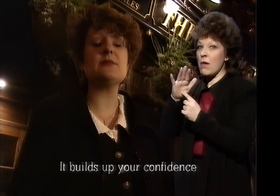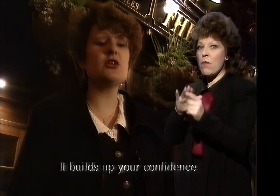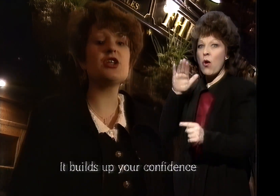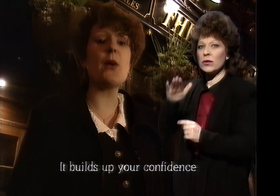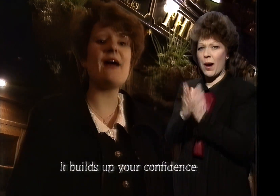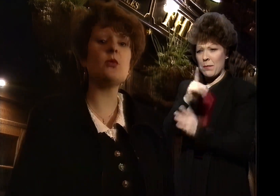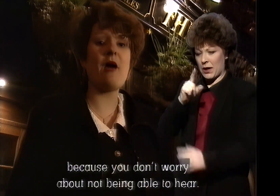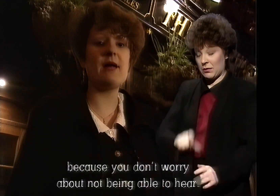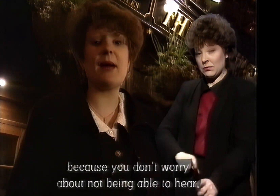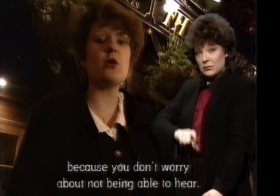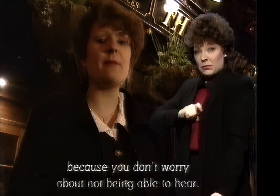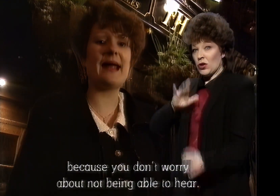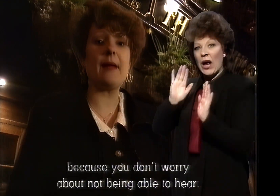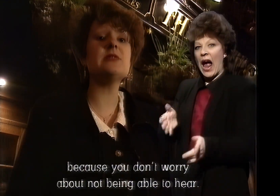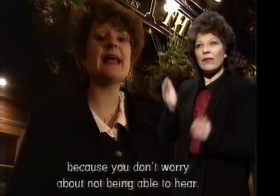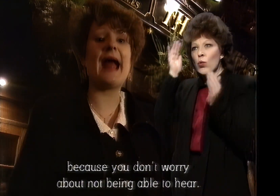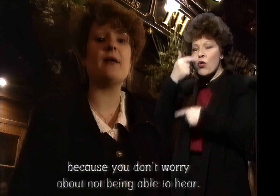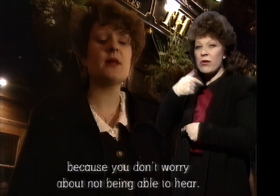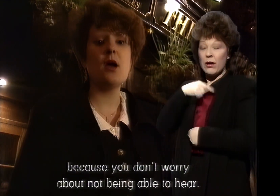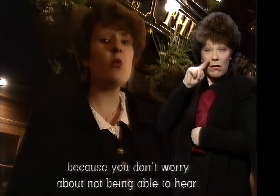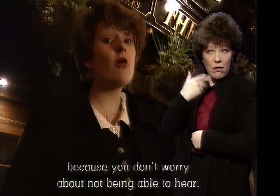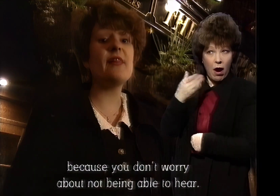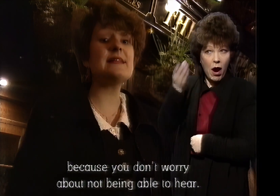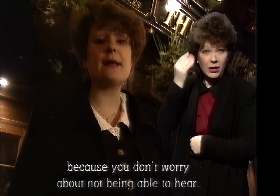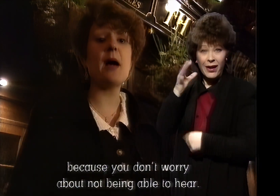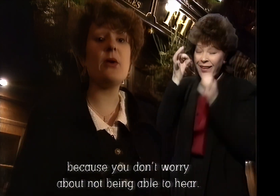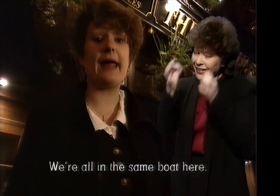Because you don't have to worry about not being able to hear. We're all in the same boat here.